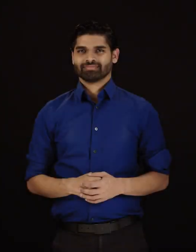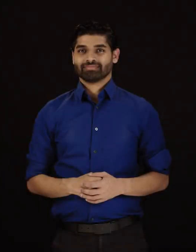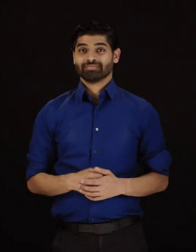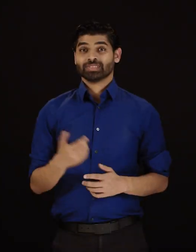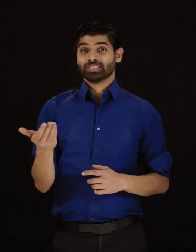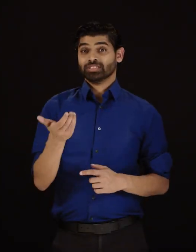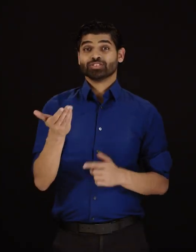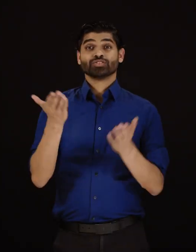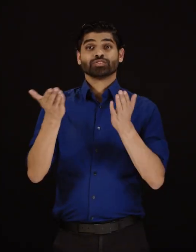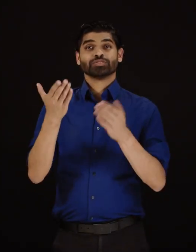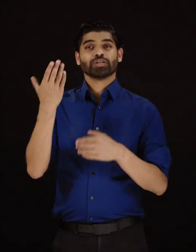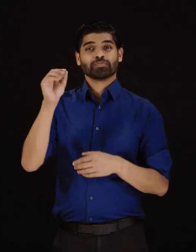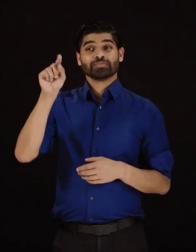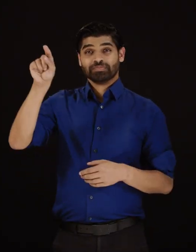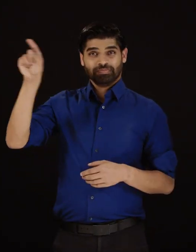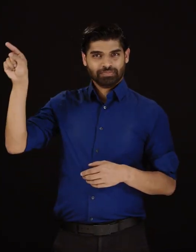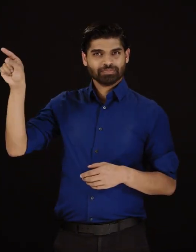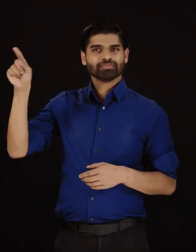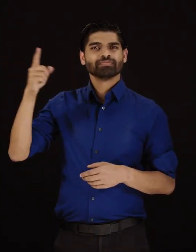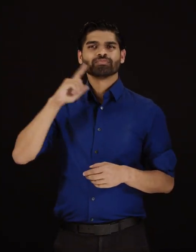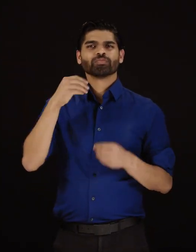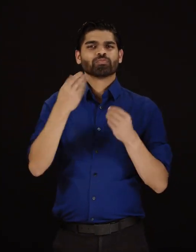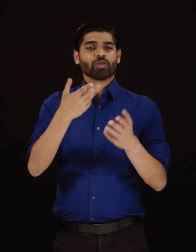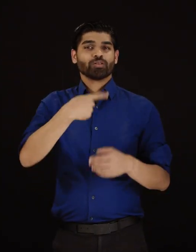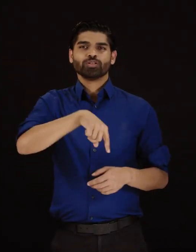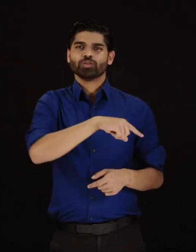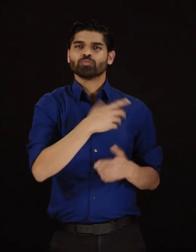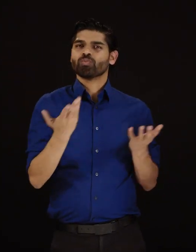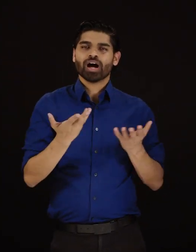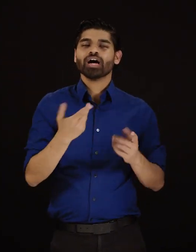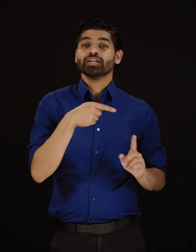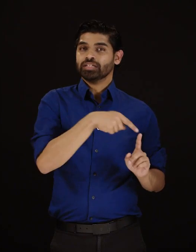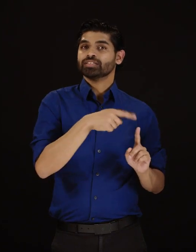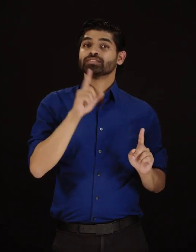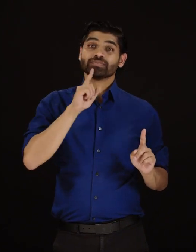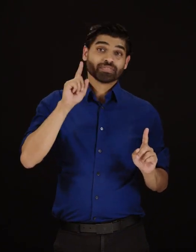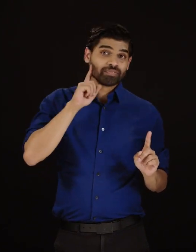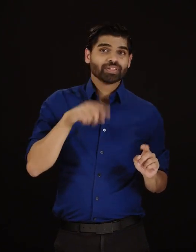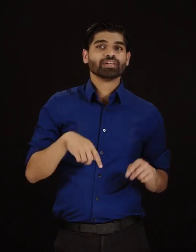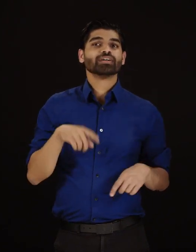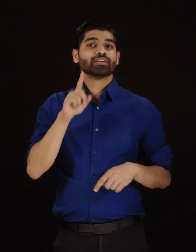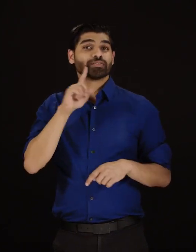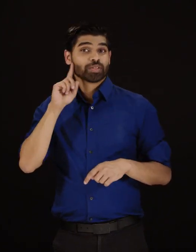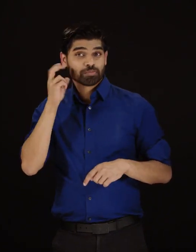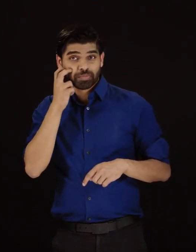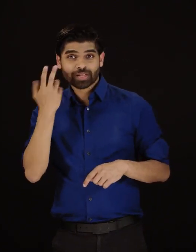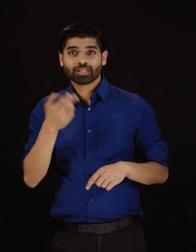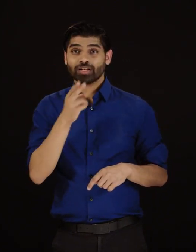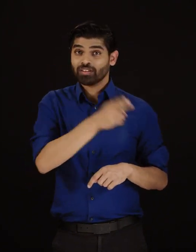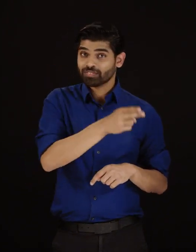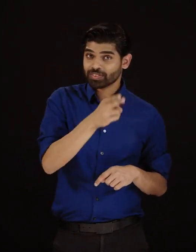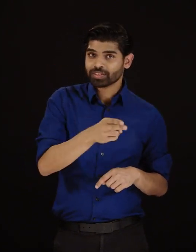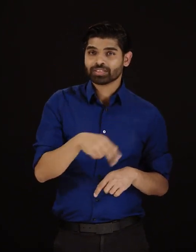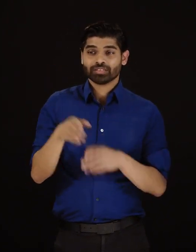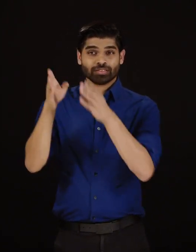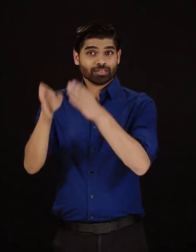Wireless services provide deaf, deaf-blind, hard-of-hearing or persons with a disability an assortment of accessibility